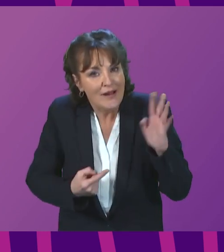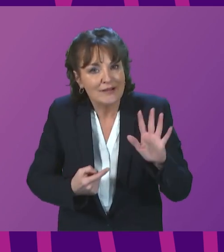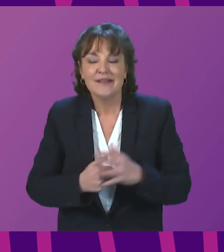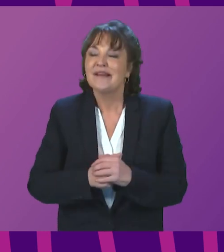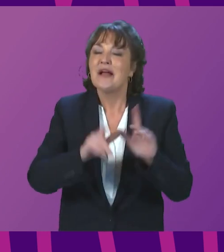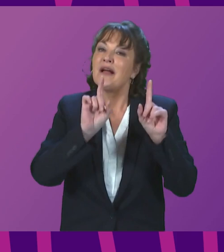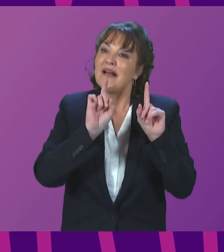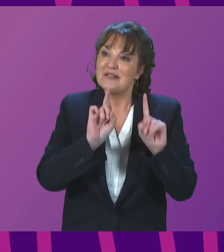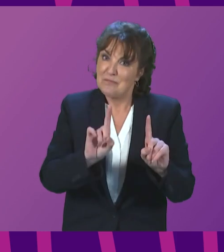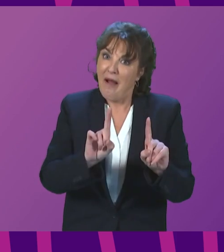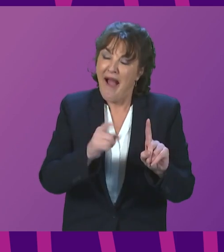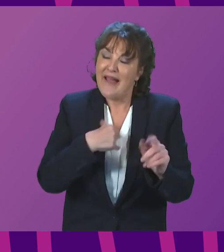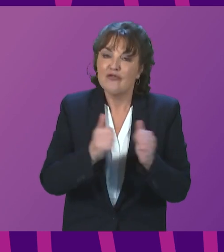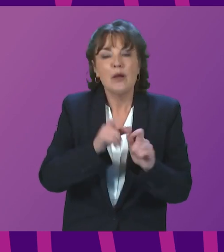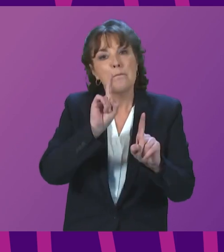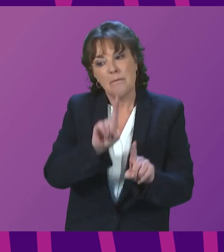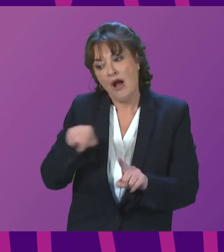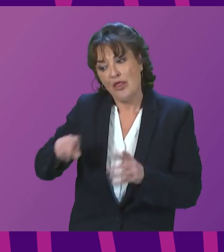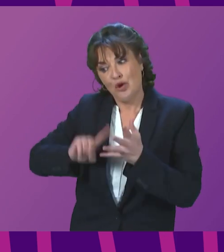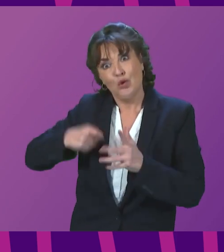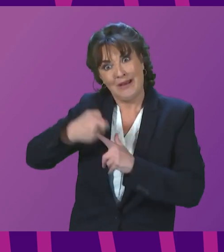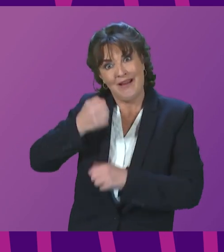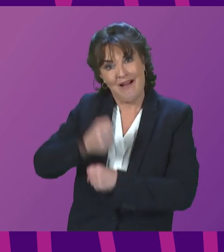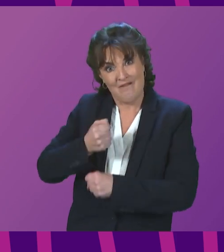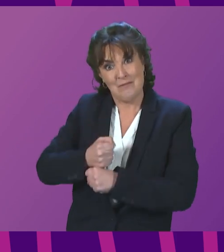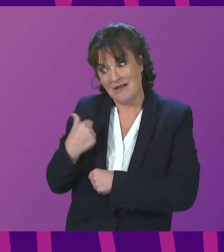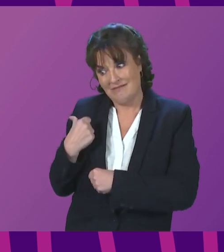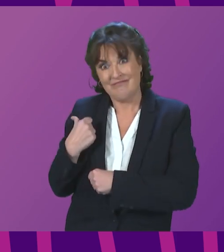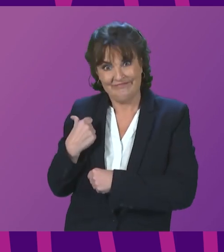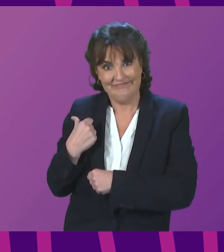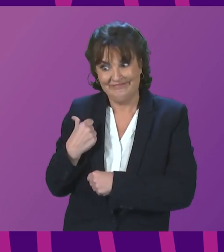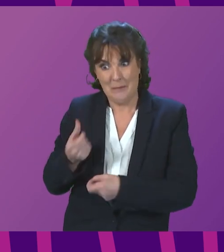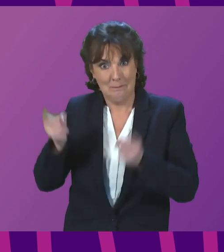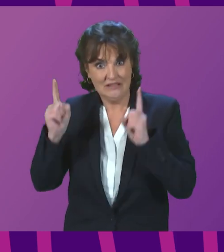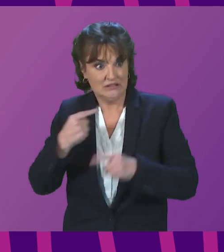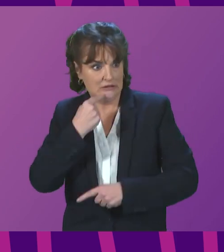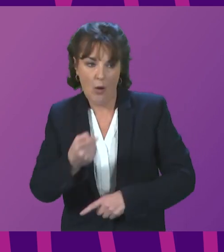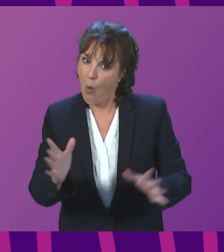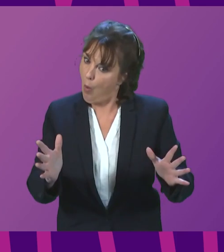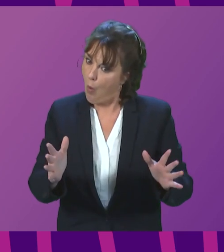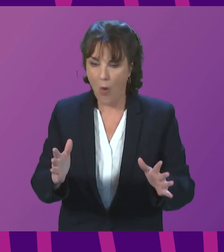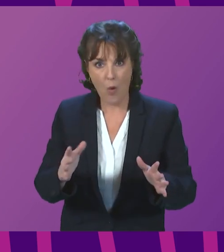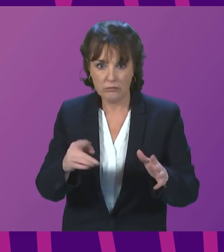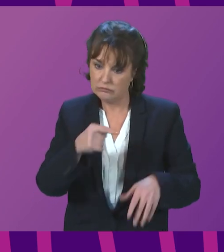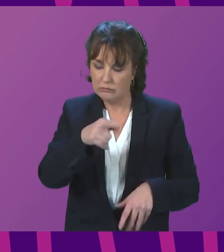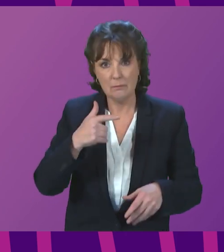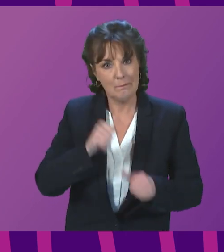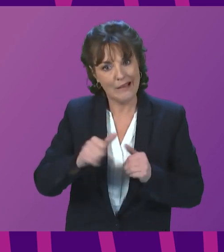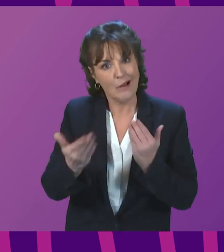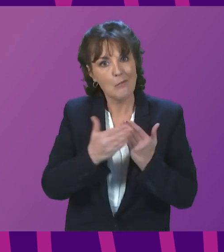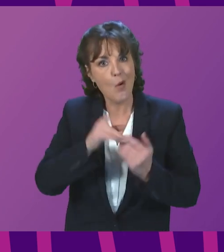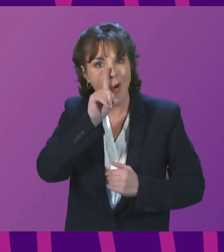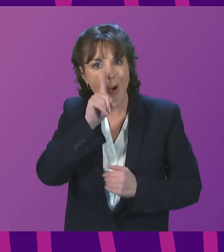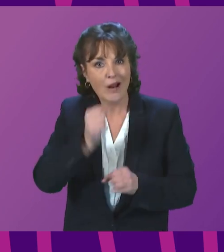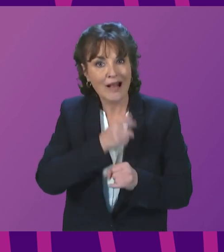all of these matters, these are arguments that are being made by UK Government ministers as well. Anybody who thinks